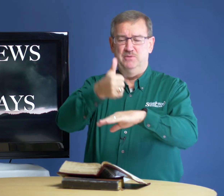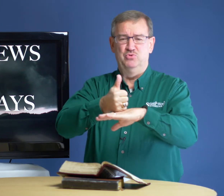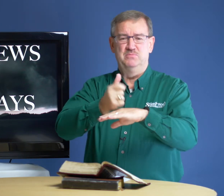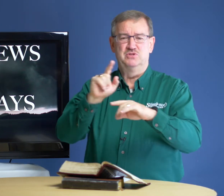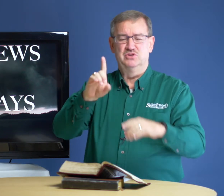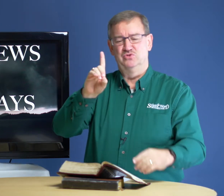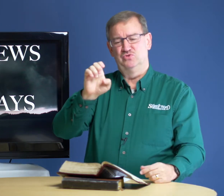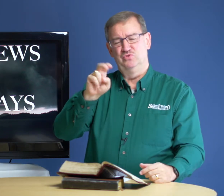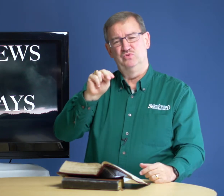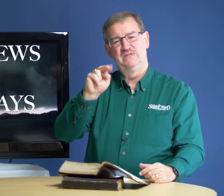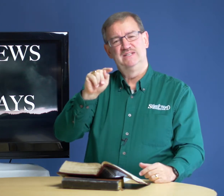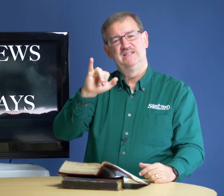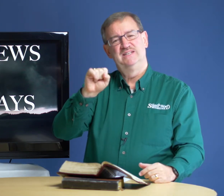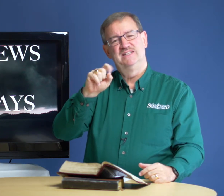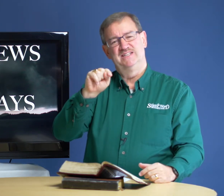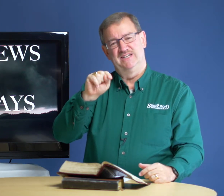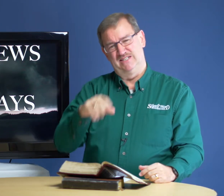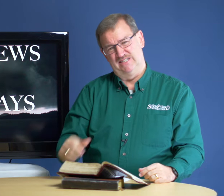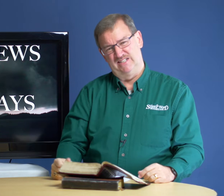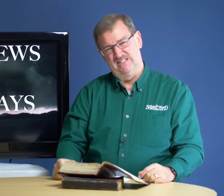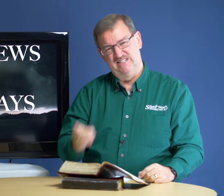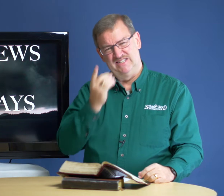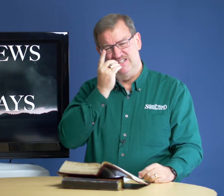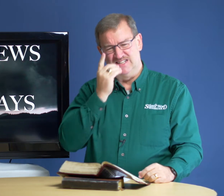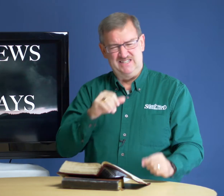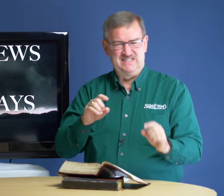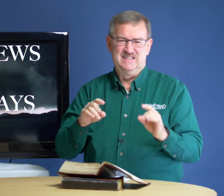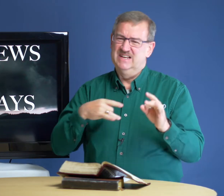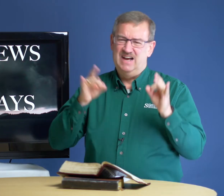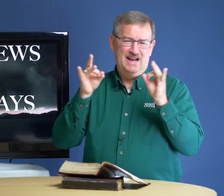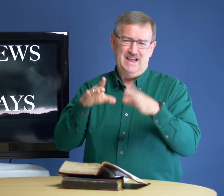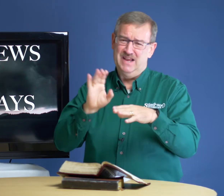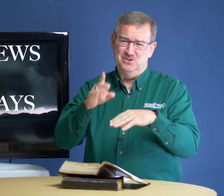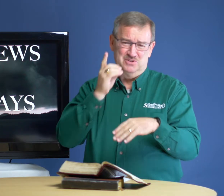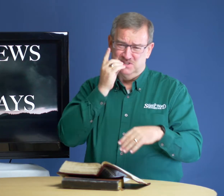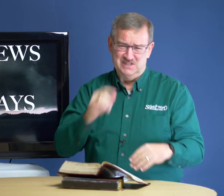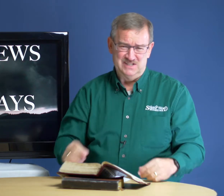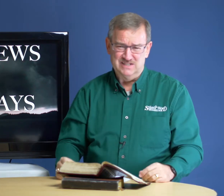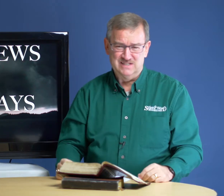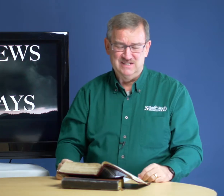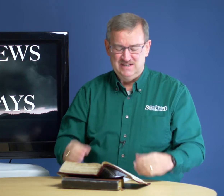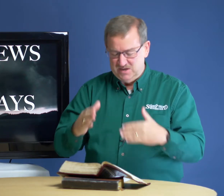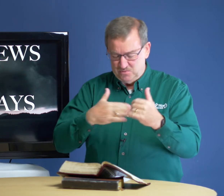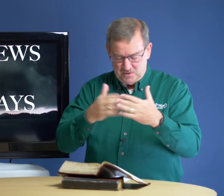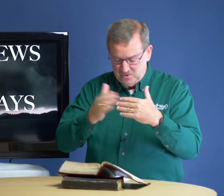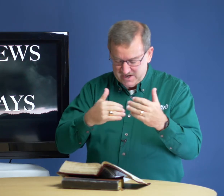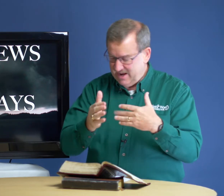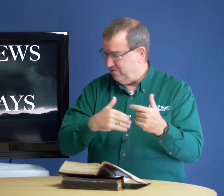appointment to go to the dentist, the dentist. I hate going to the dentist. But whatever,